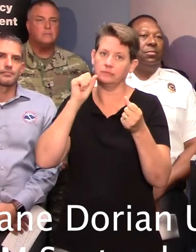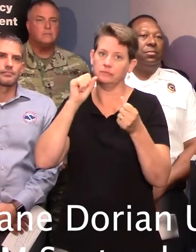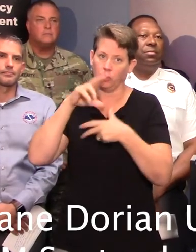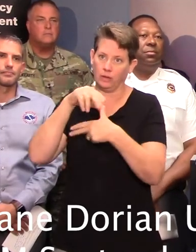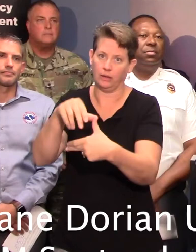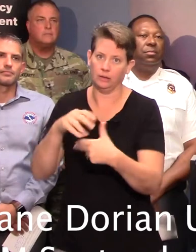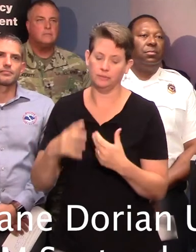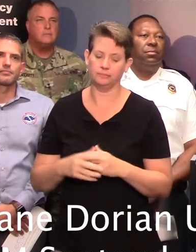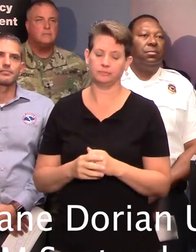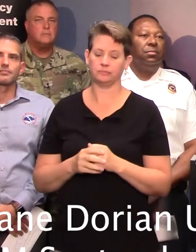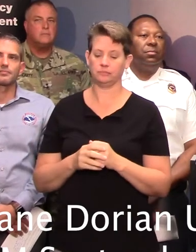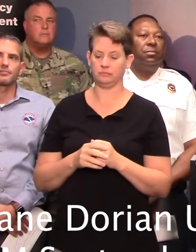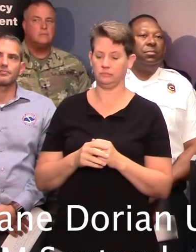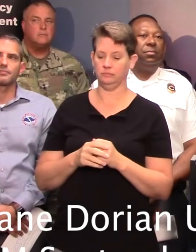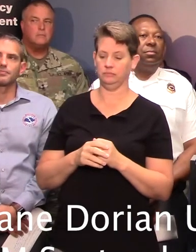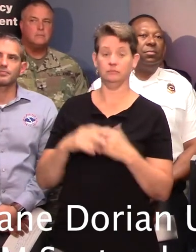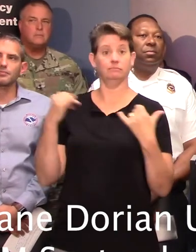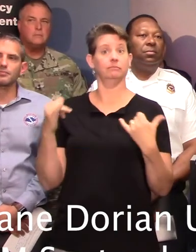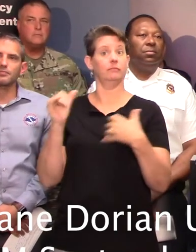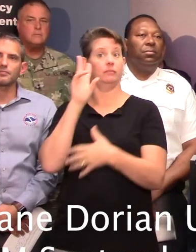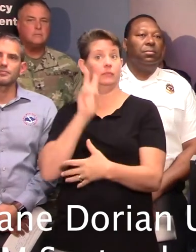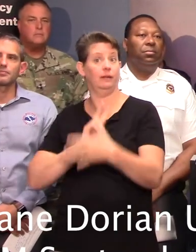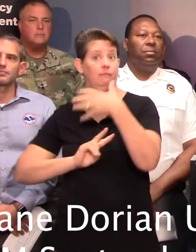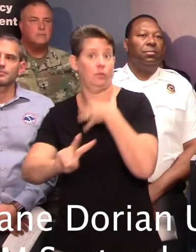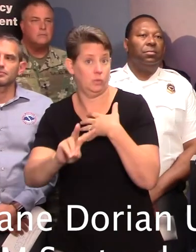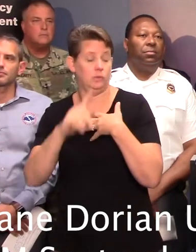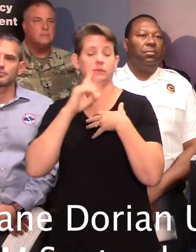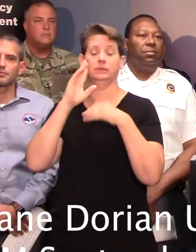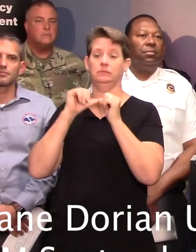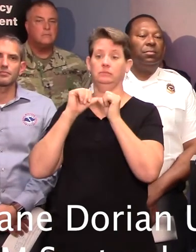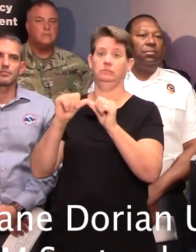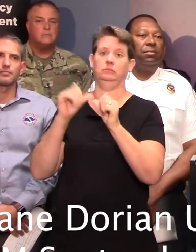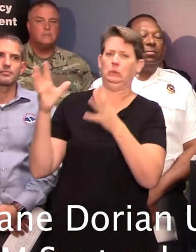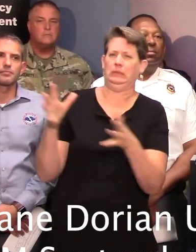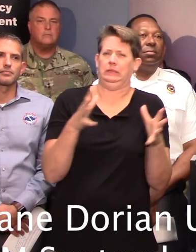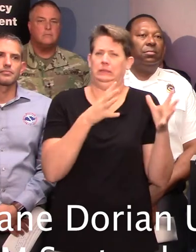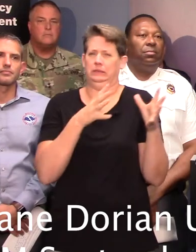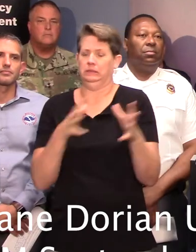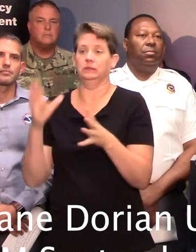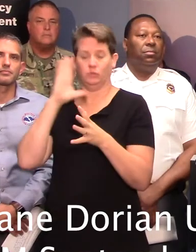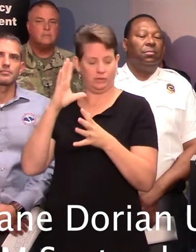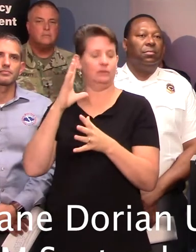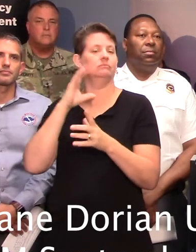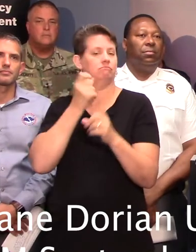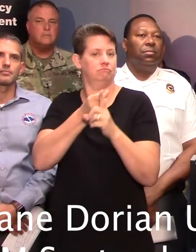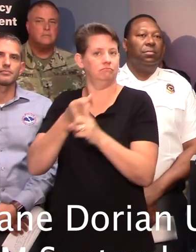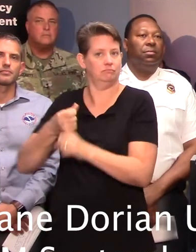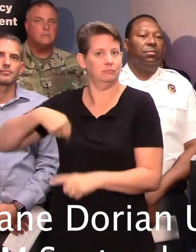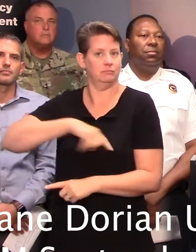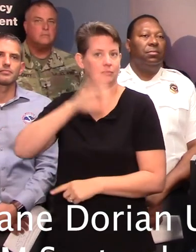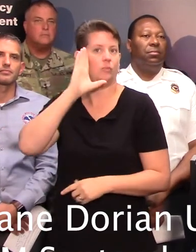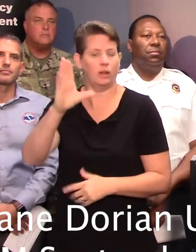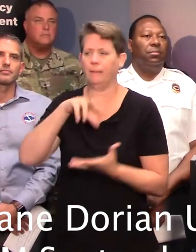As you have seen, the current forecast shows sustained hurricane winds coming our way. Now, what that means is